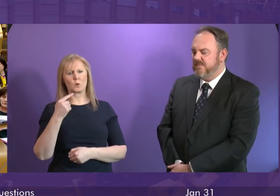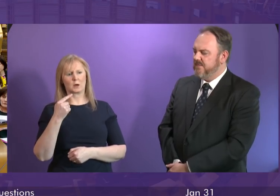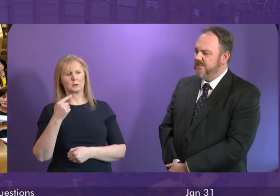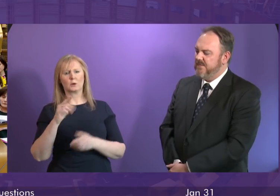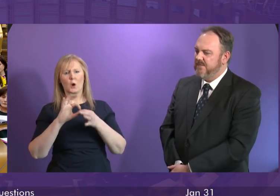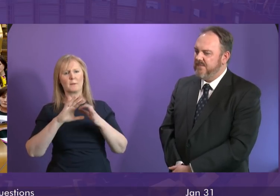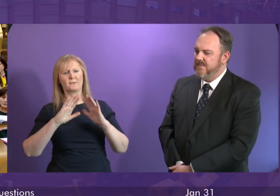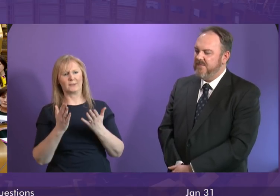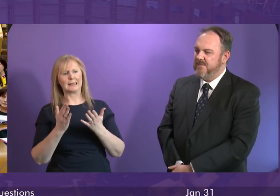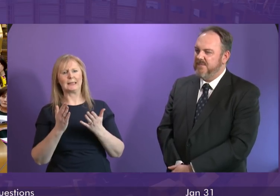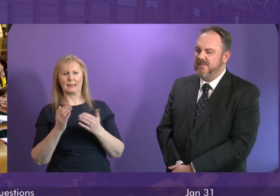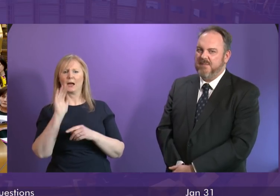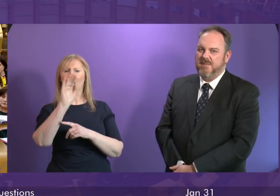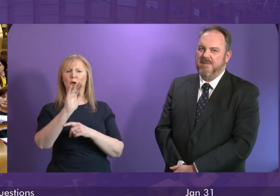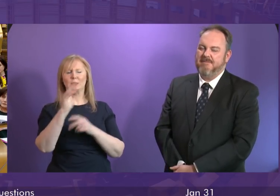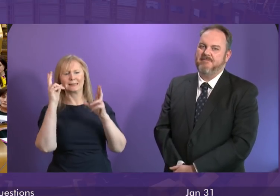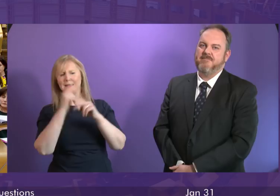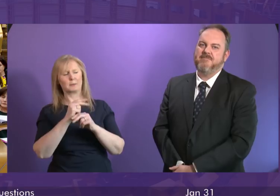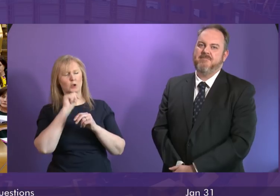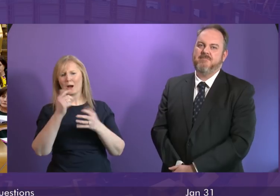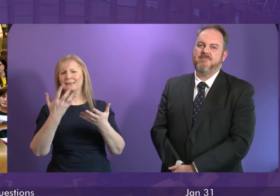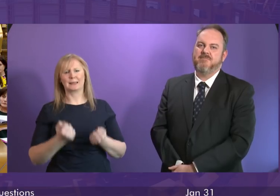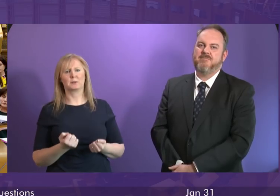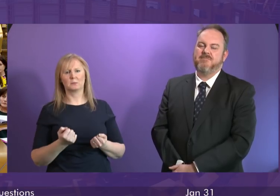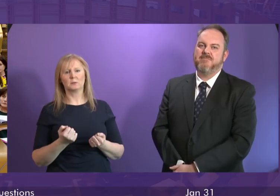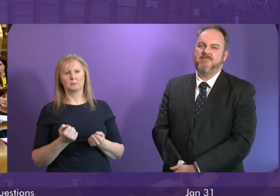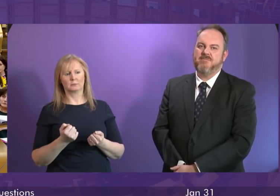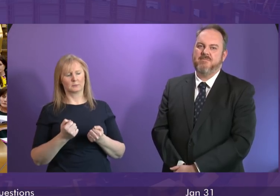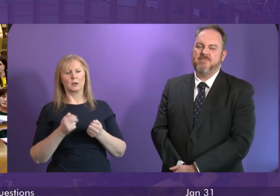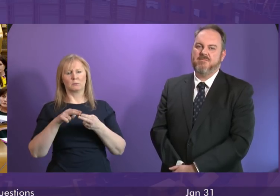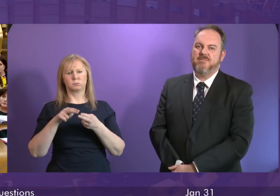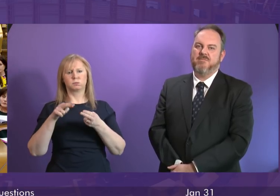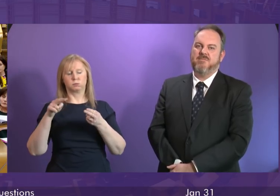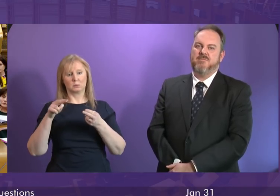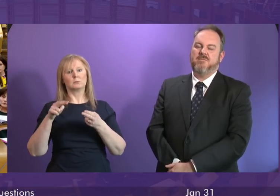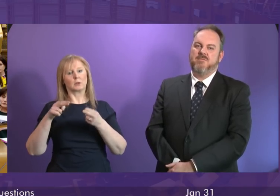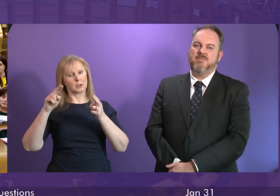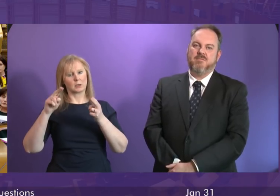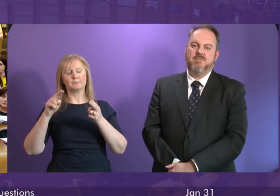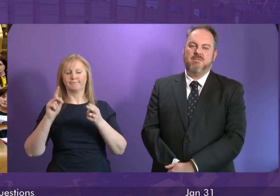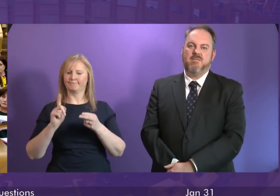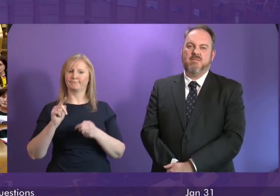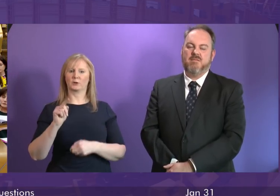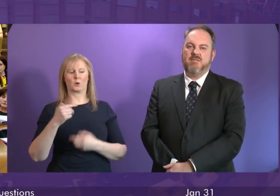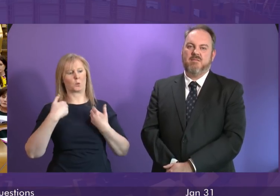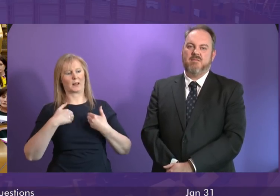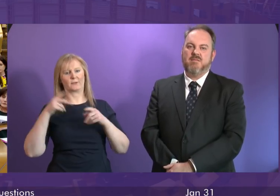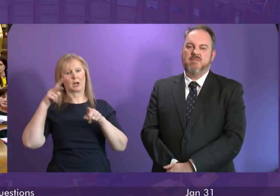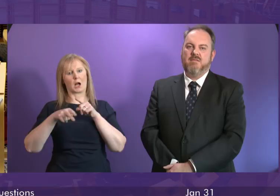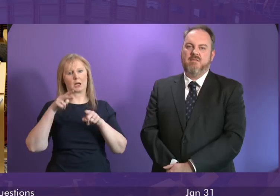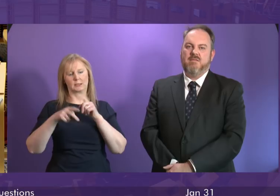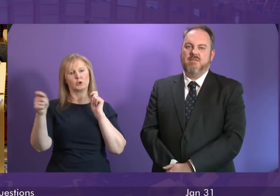sleeping is not acceptable the increase in homelessness is down to welfare cuts and changes